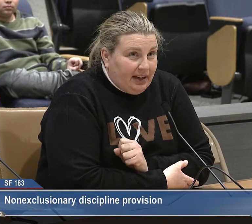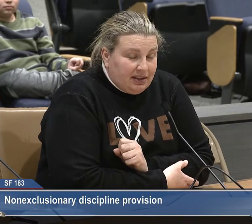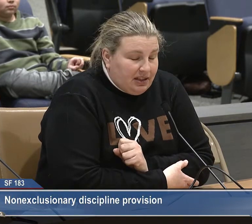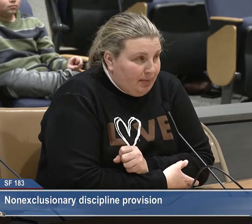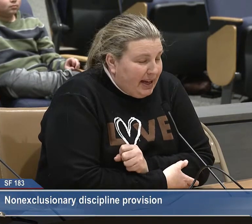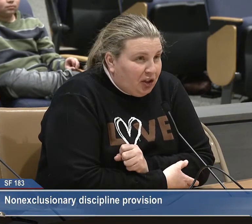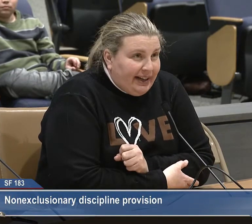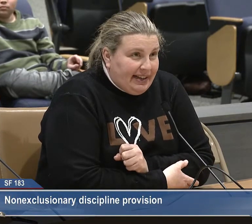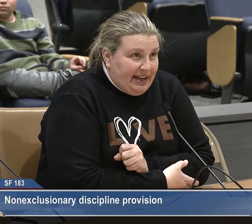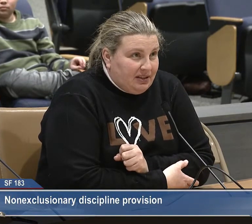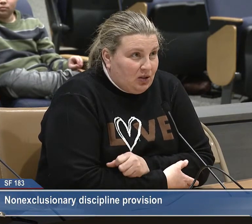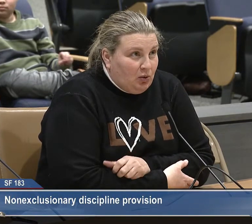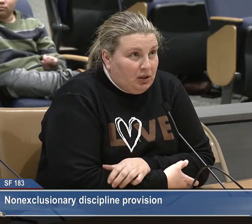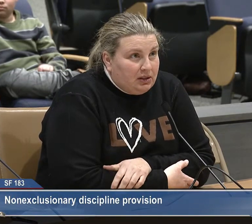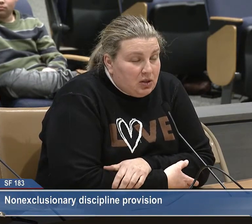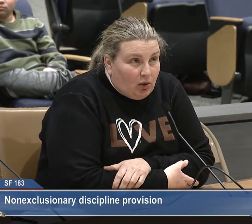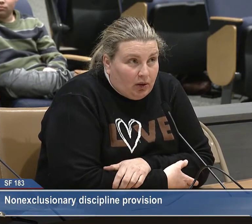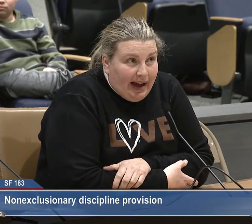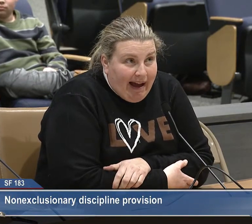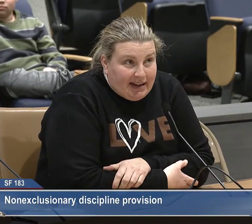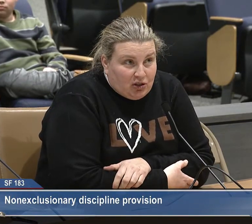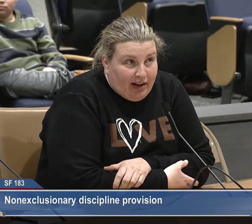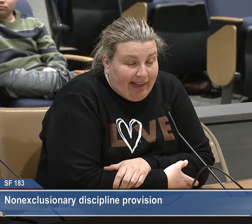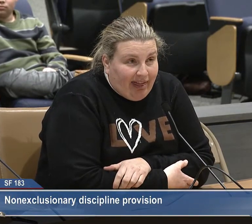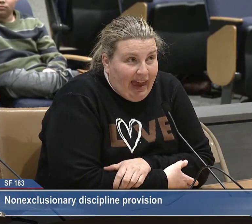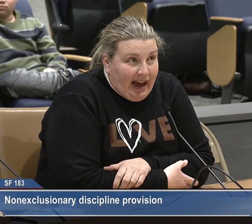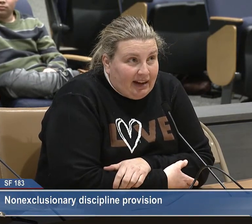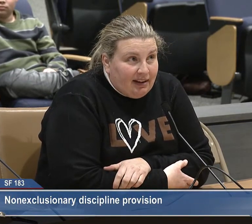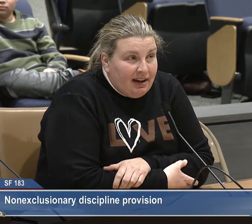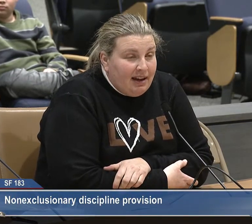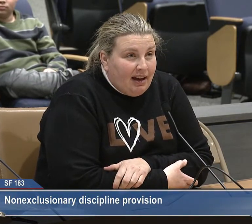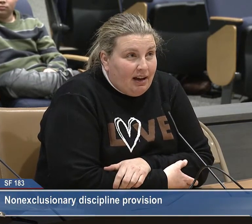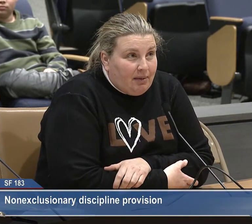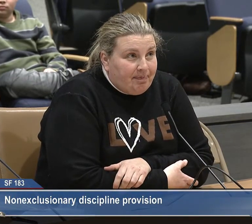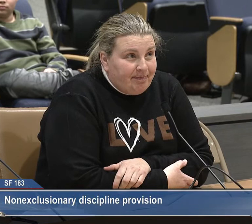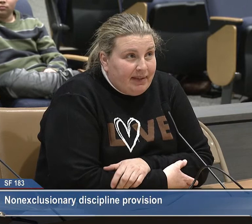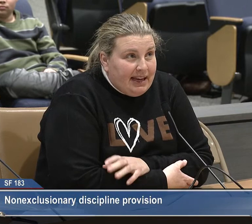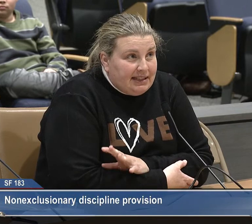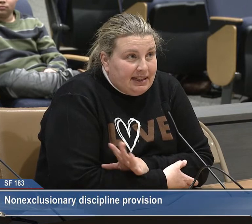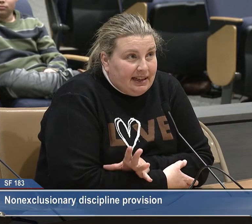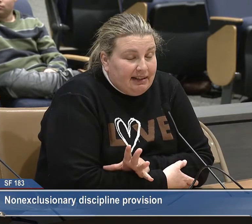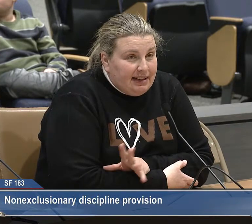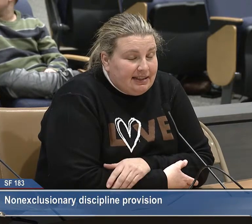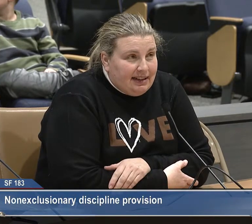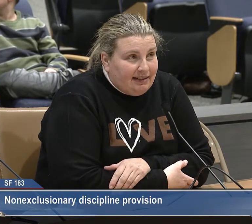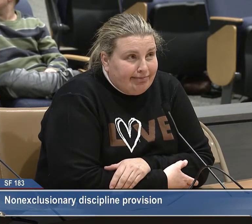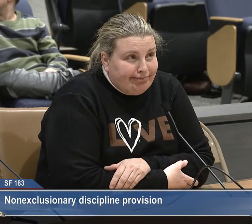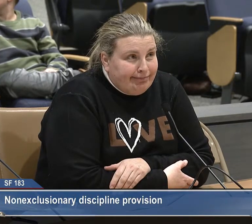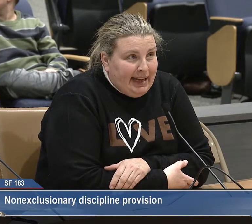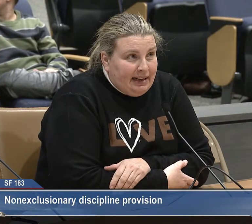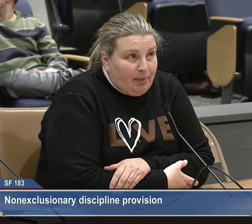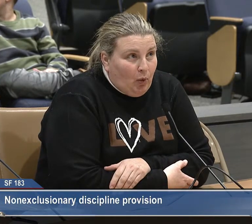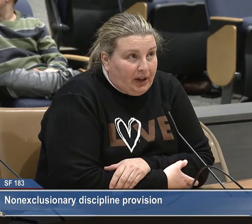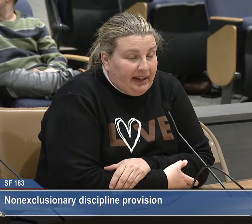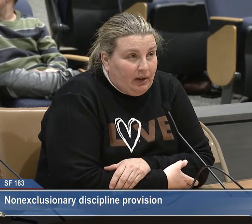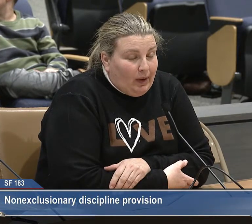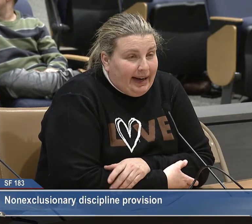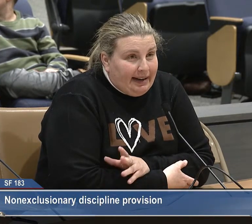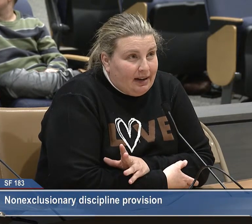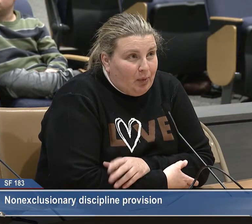like it's going to be a great day at school. So I tried that. It didn't end up working. What ended up